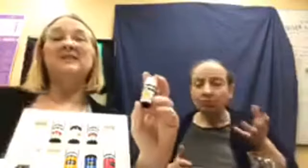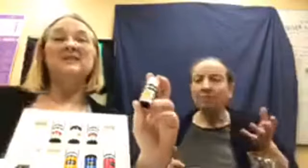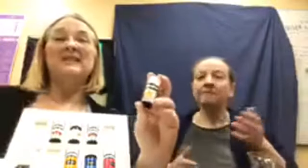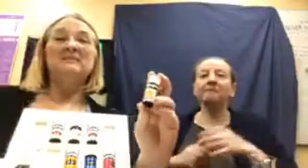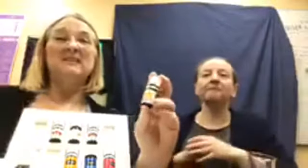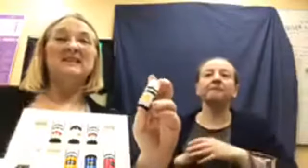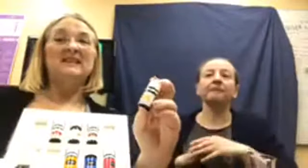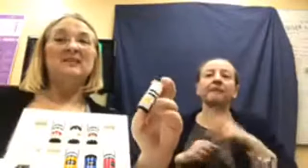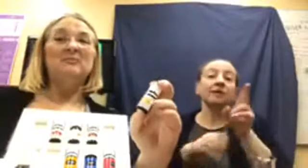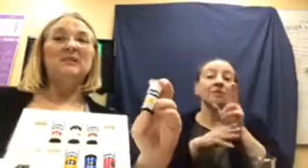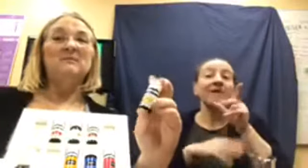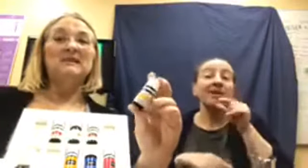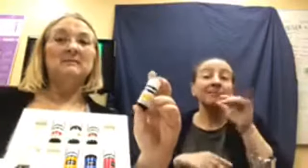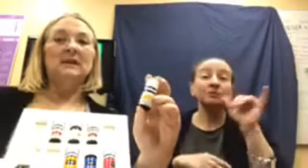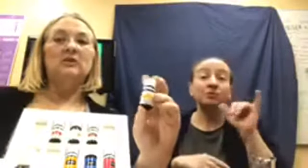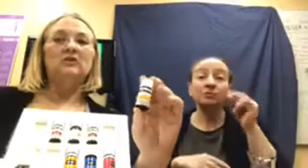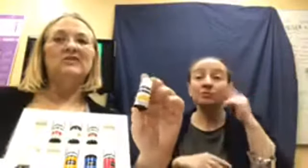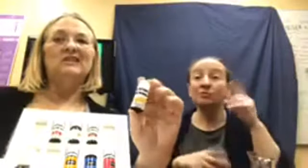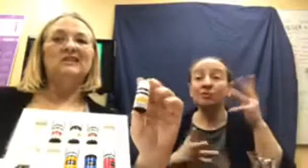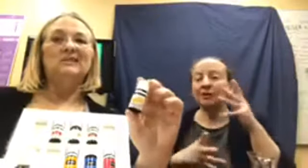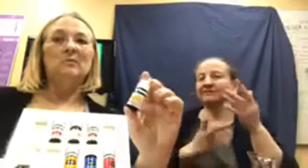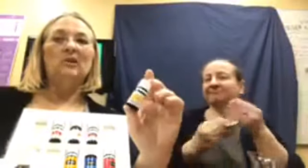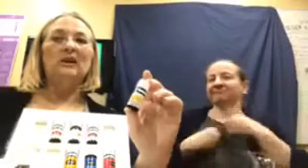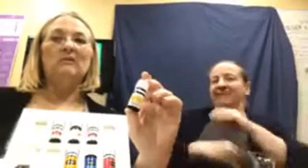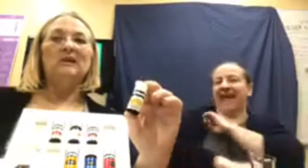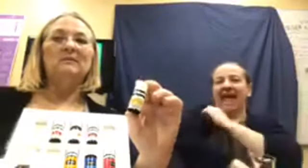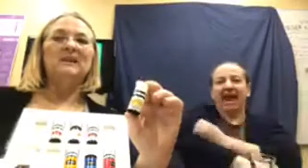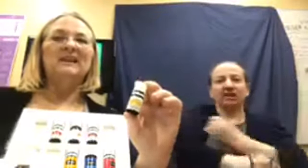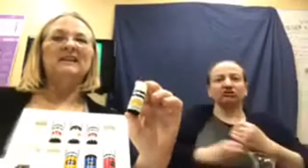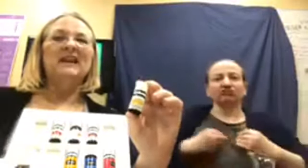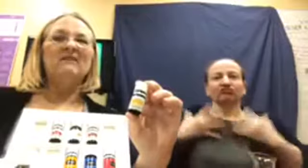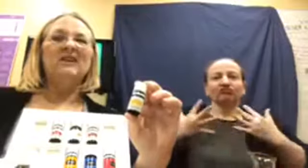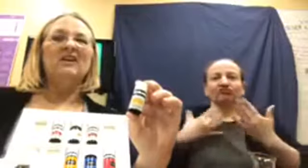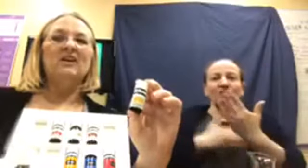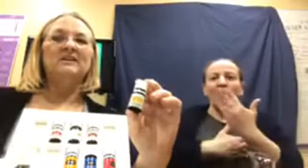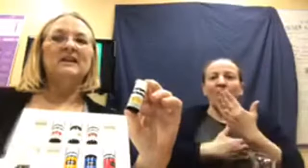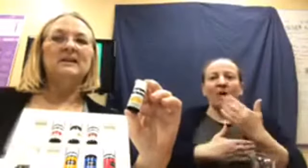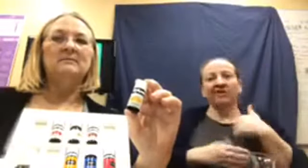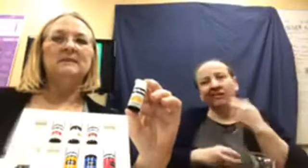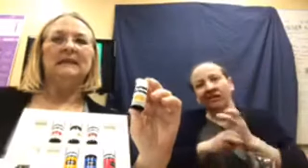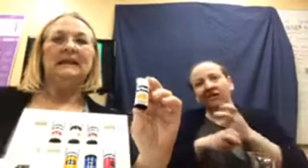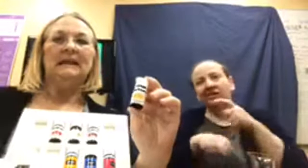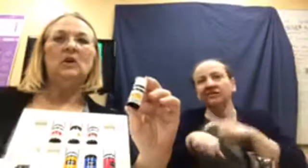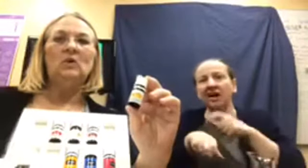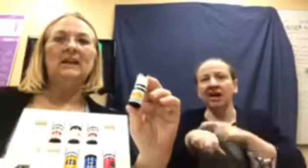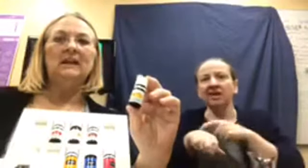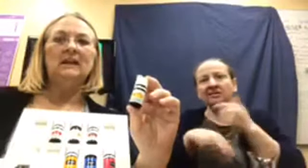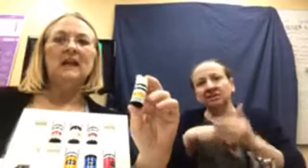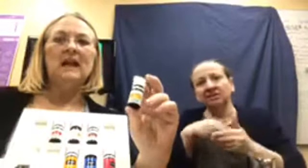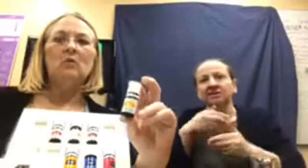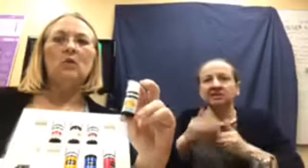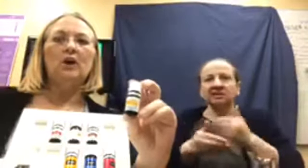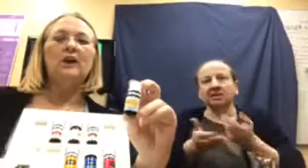use lemon to help give me some energy in the morning when I'm kind of having a hard time getting going at work.